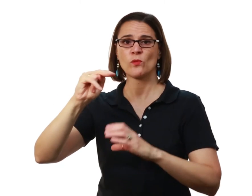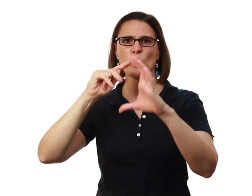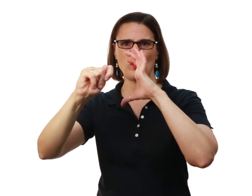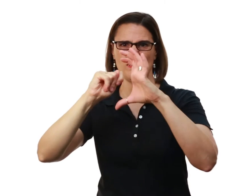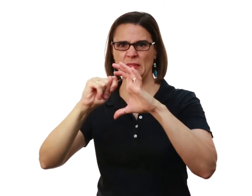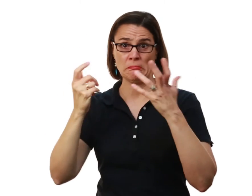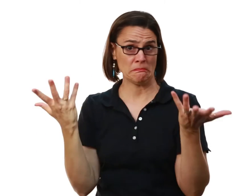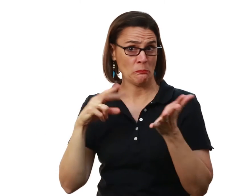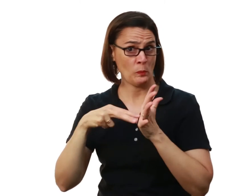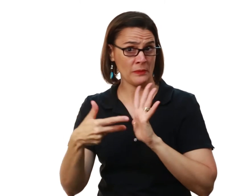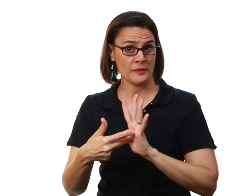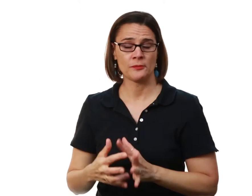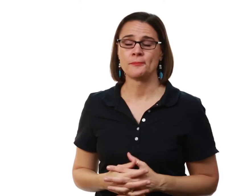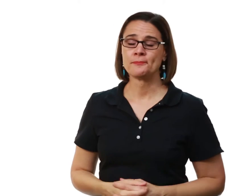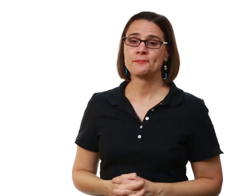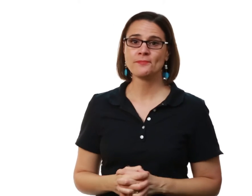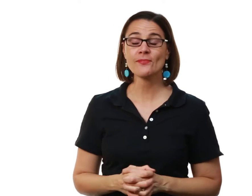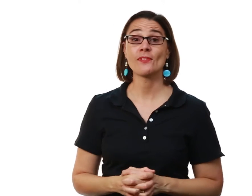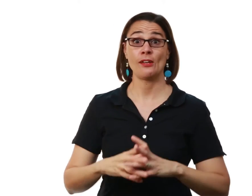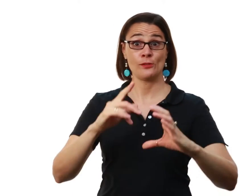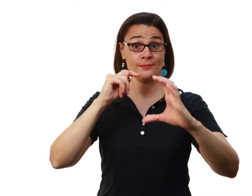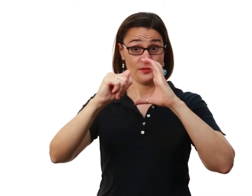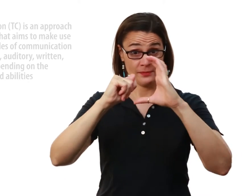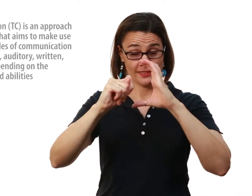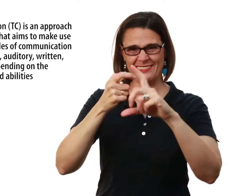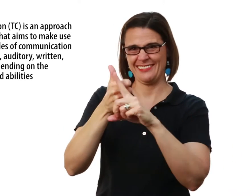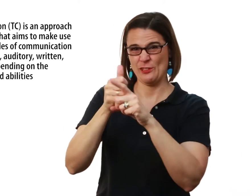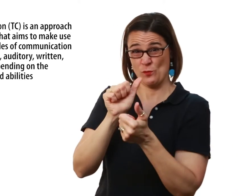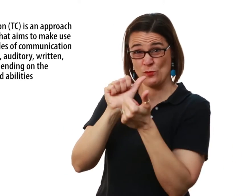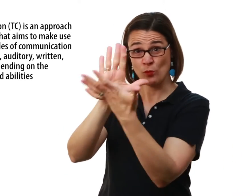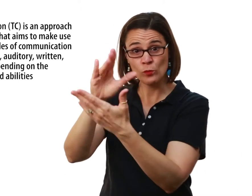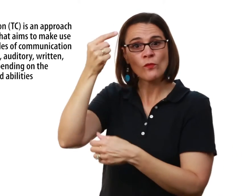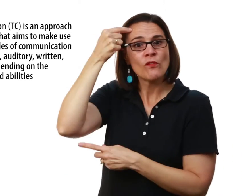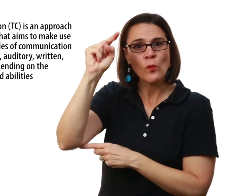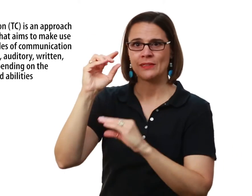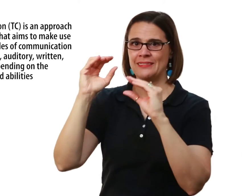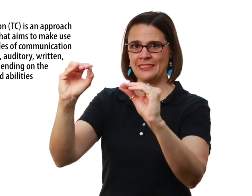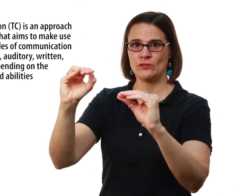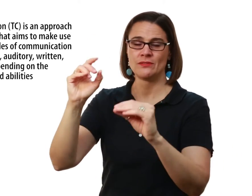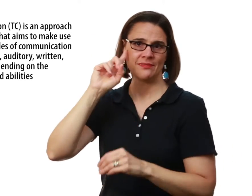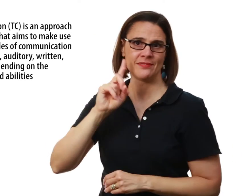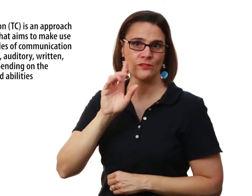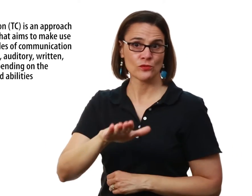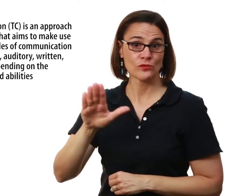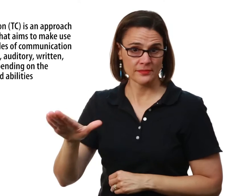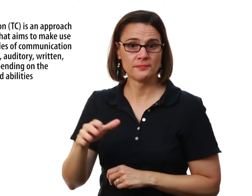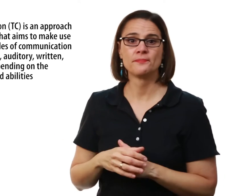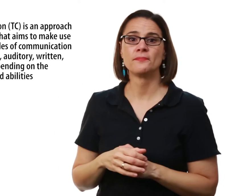And we sign it like this Total Communication is an approach for teaching Deaf children